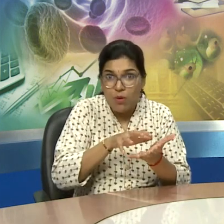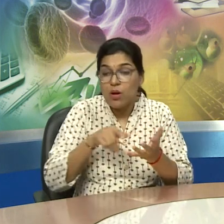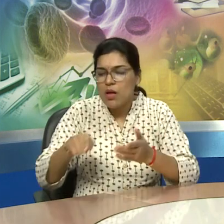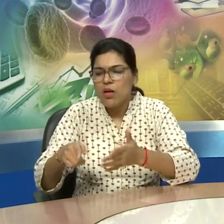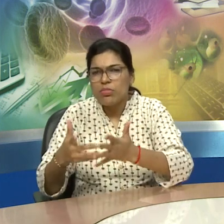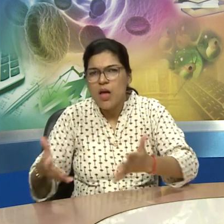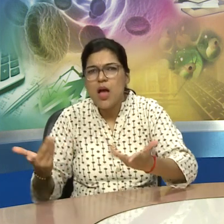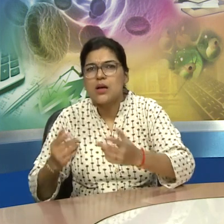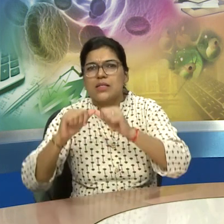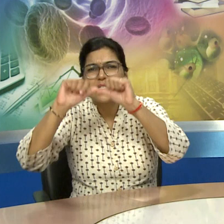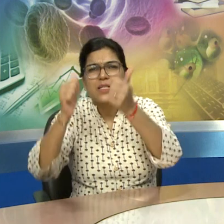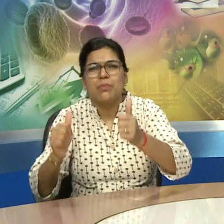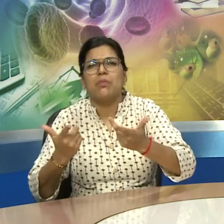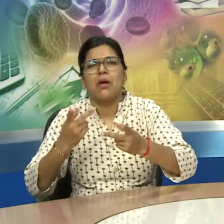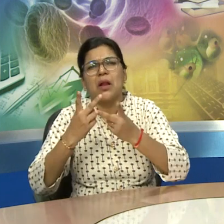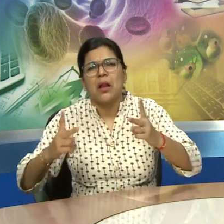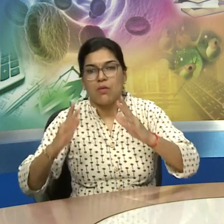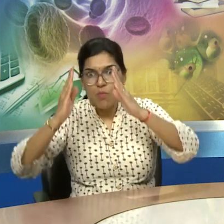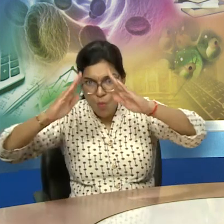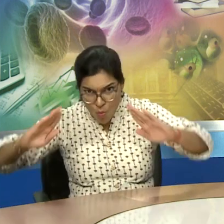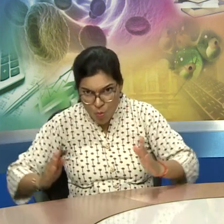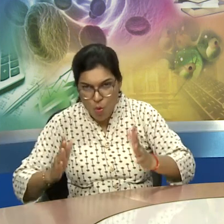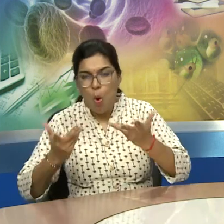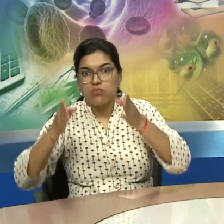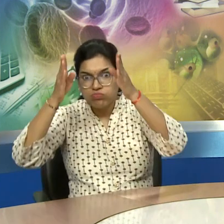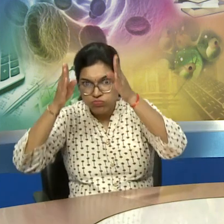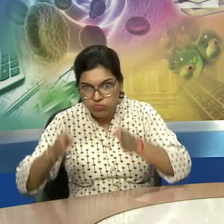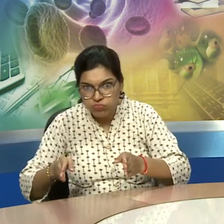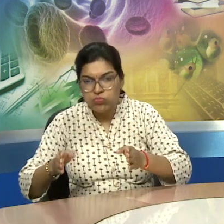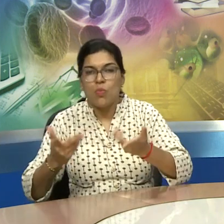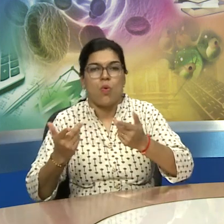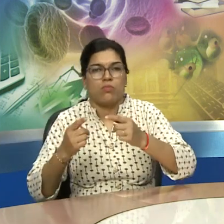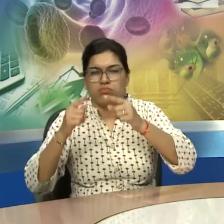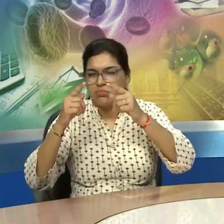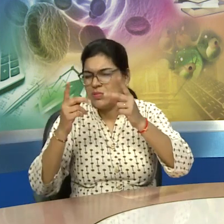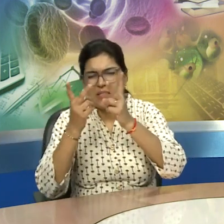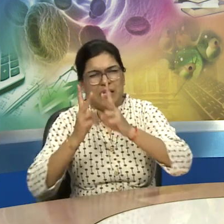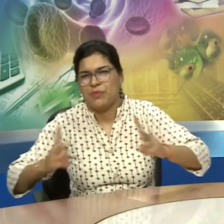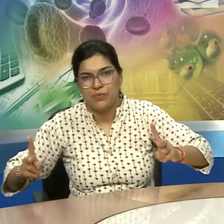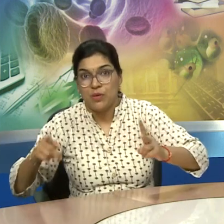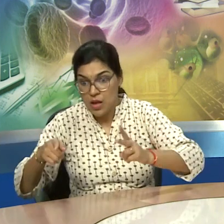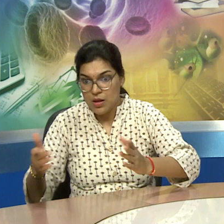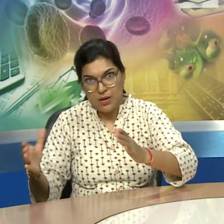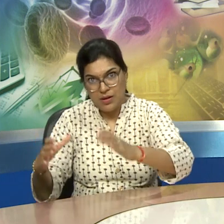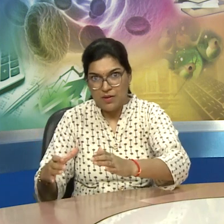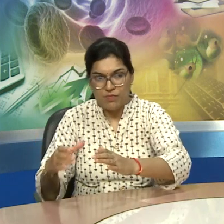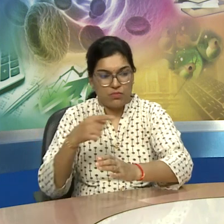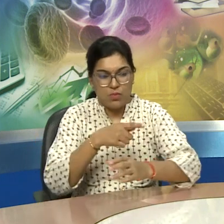found that this could be molded into shapes shapes in any shape they want whether it is cylindrical shape